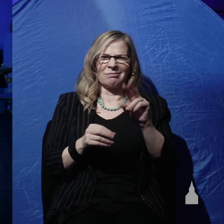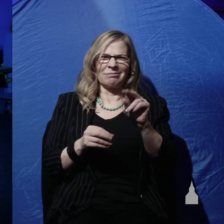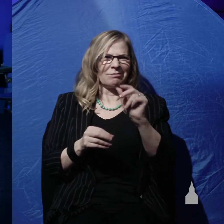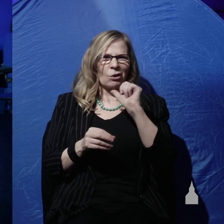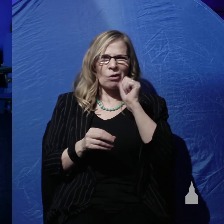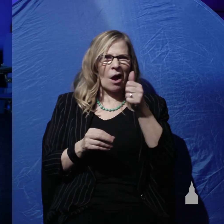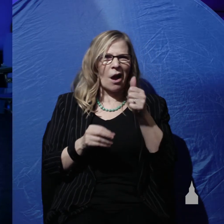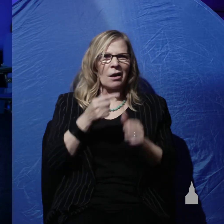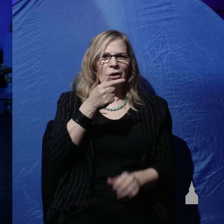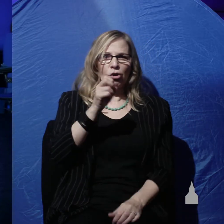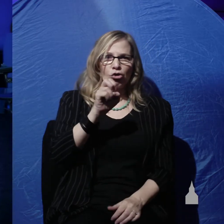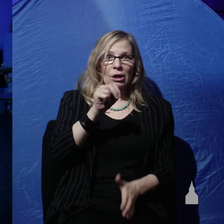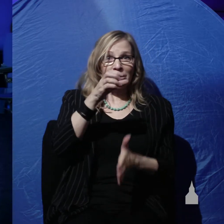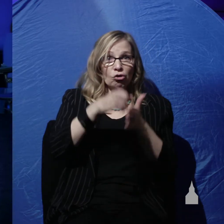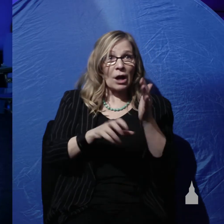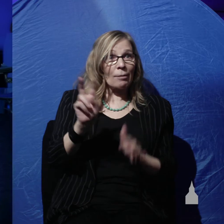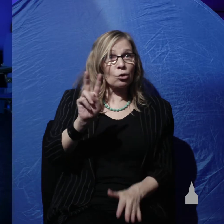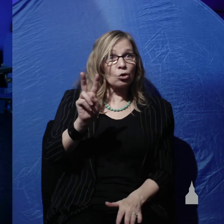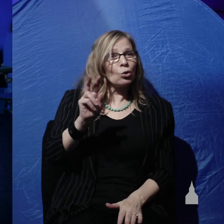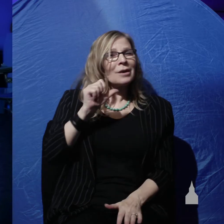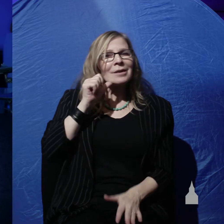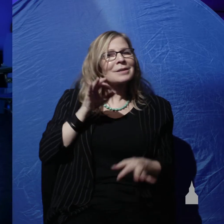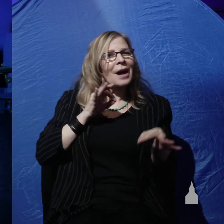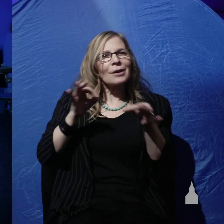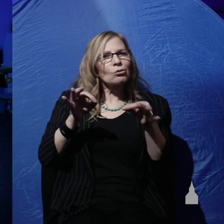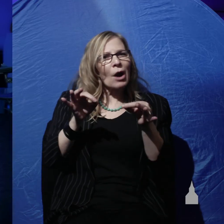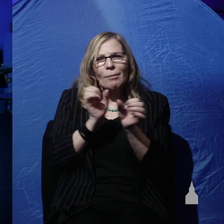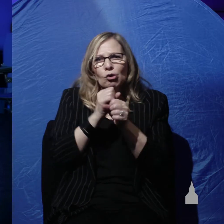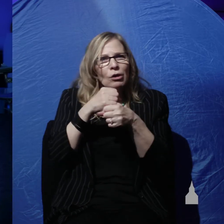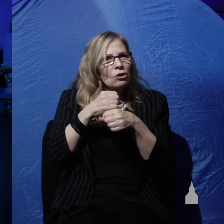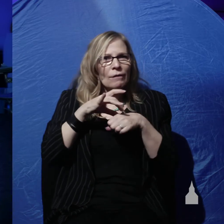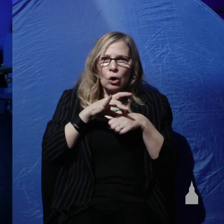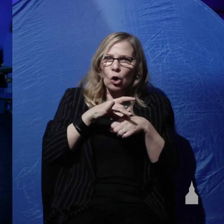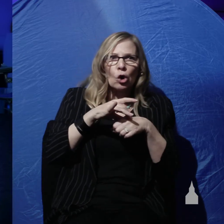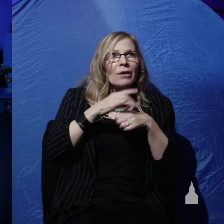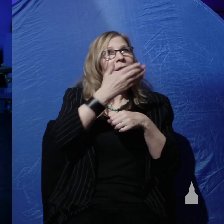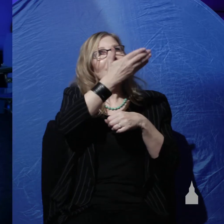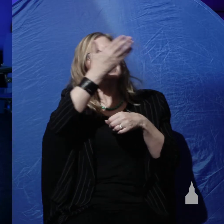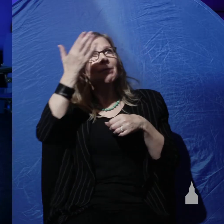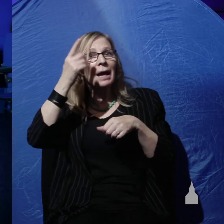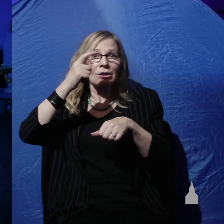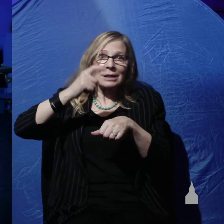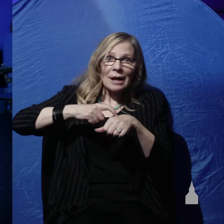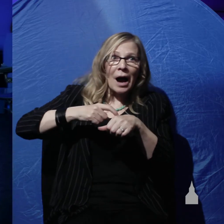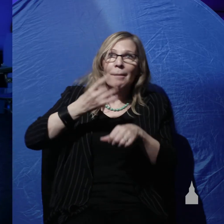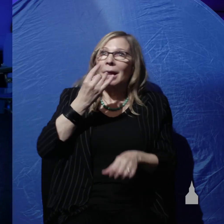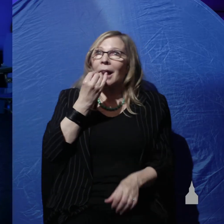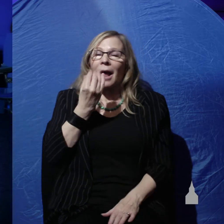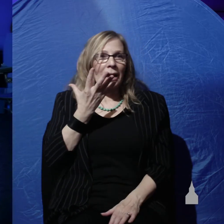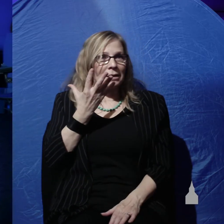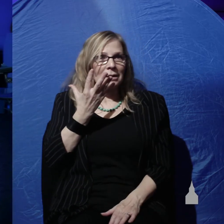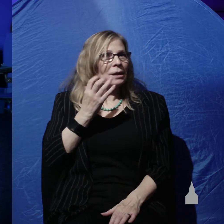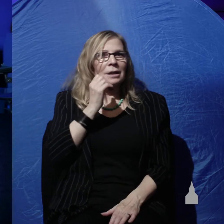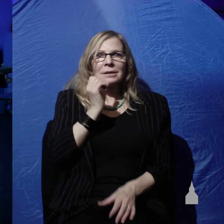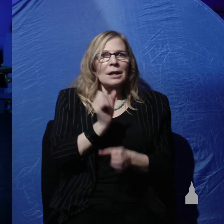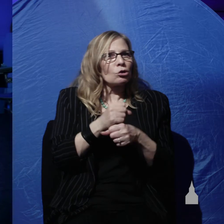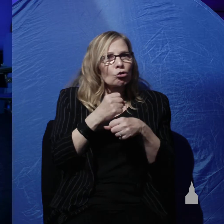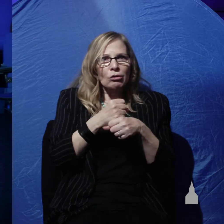Genesis two does not describe the creation of the earth, space, time, and light. It doesn't describe the creation of the expanse or